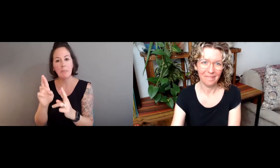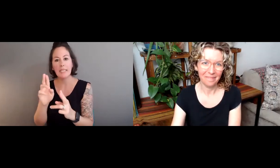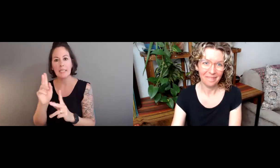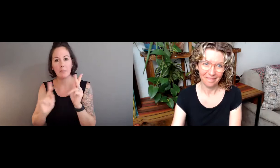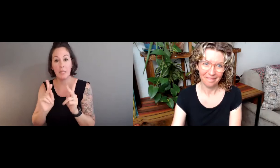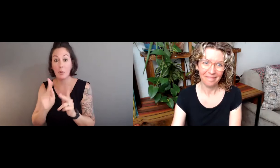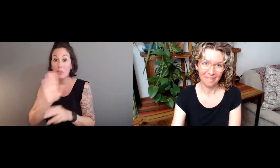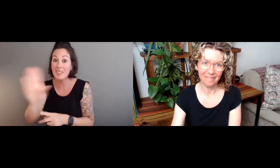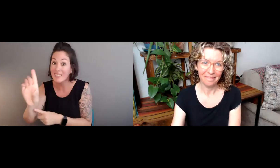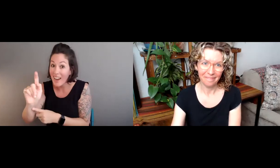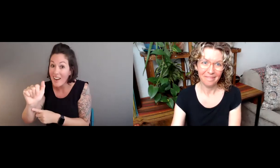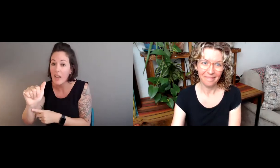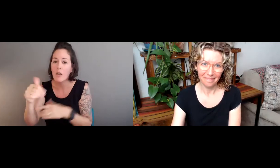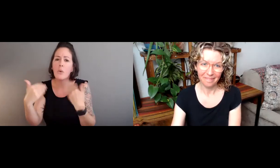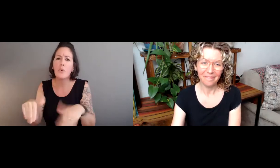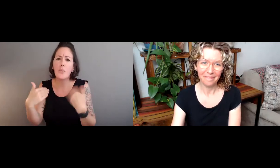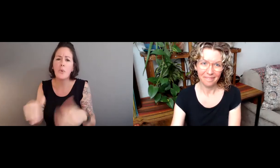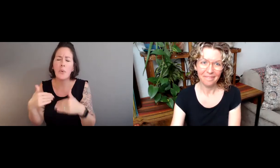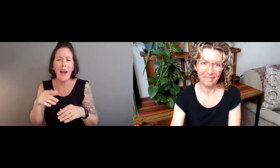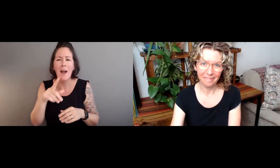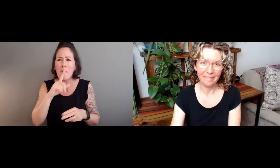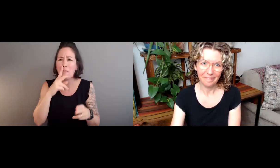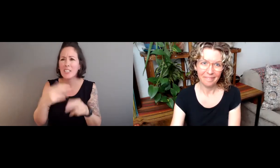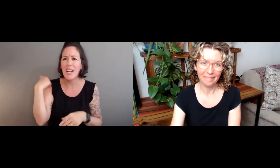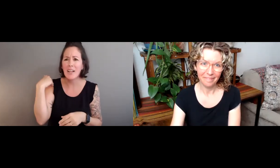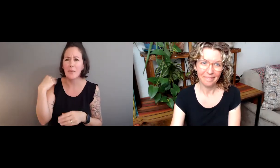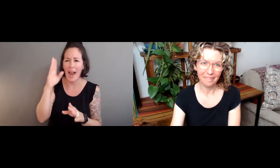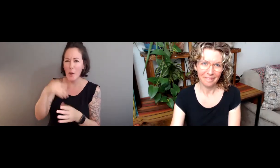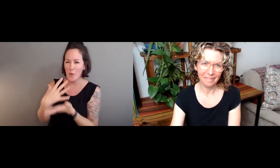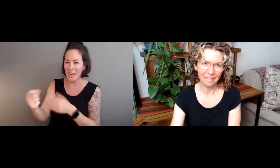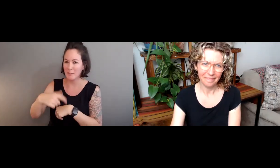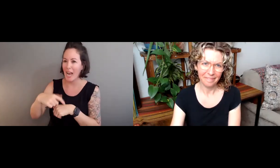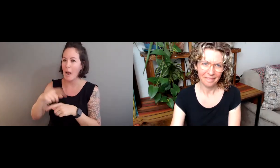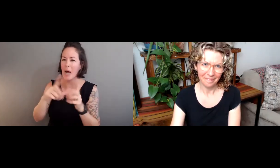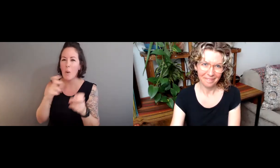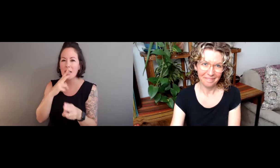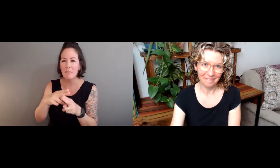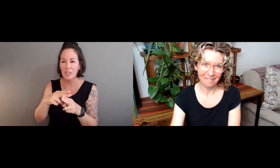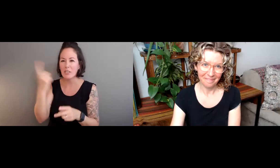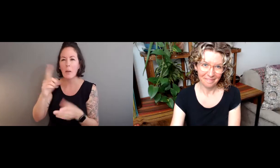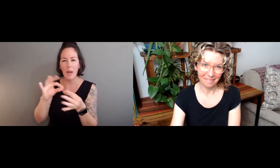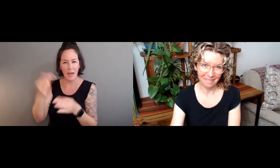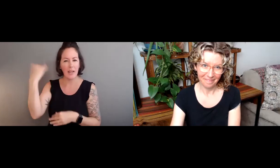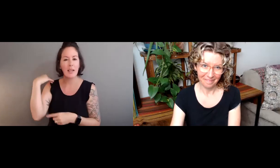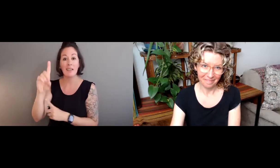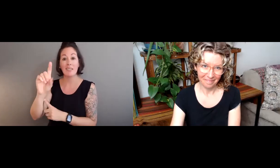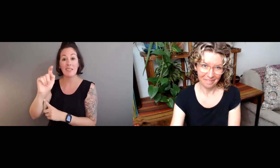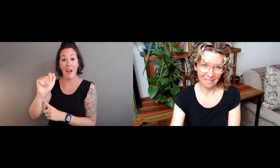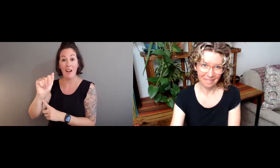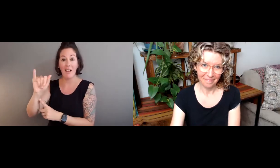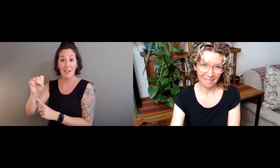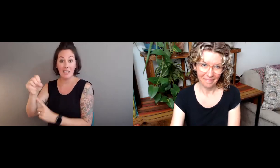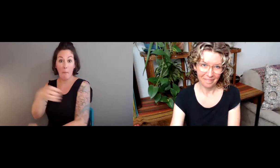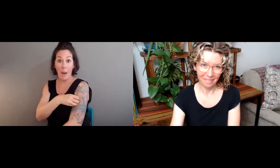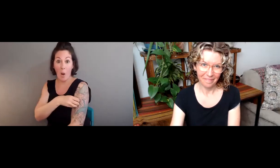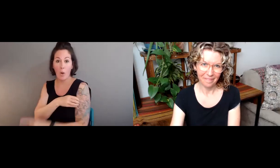I mean, thinking about ethics, respect for people and their data. I mentioned before, and I know we're out of time, but I wanted